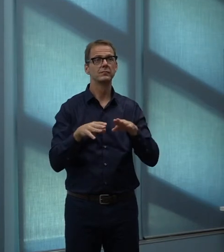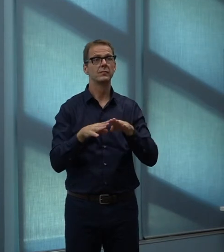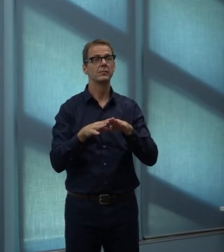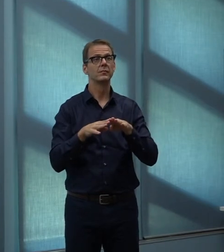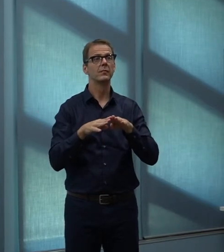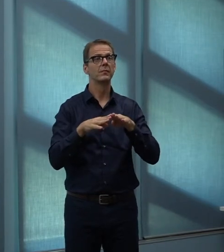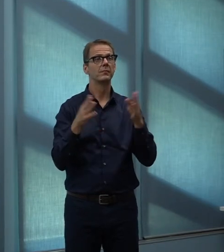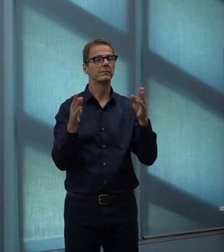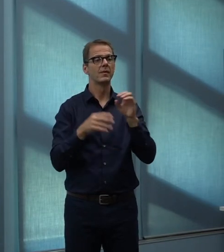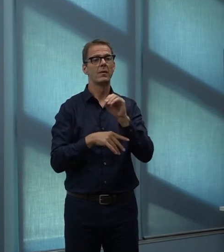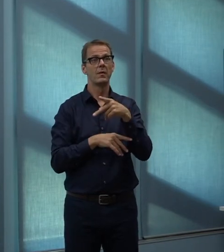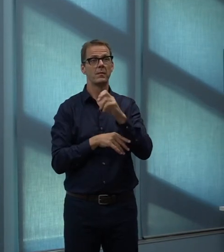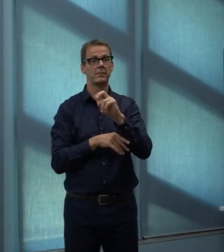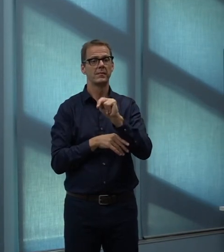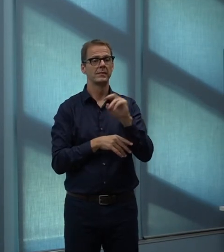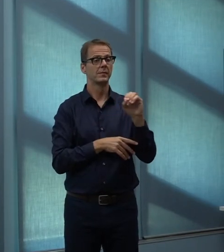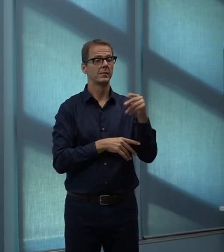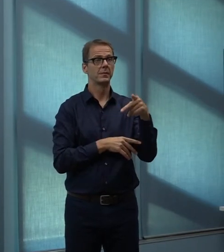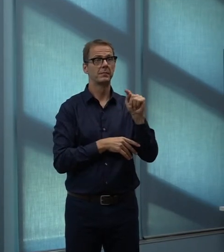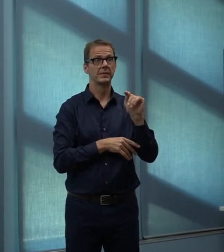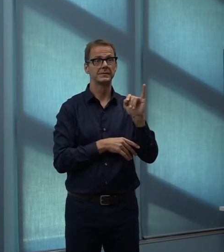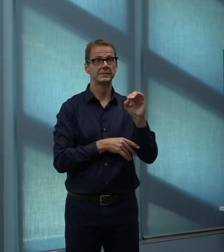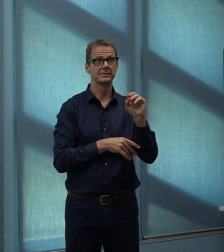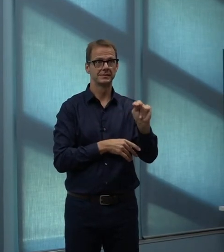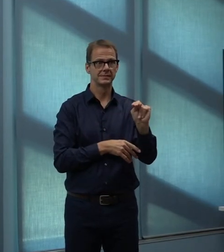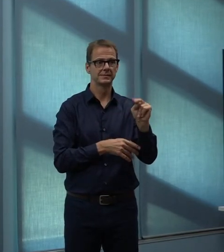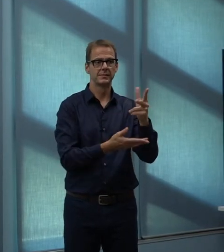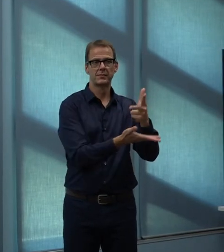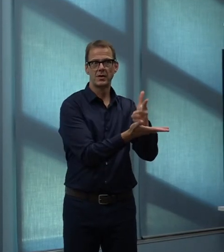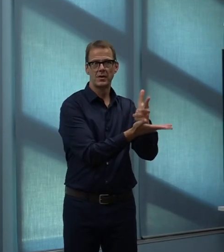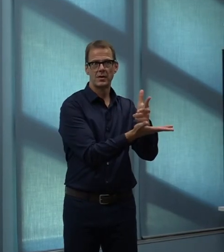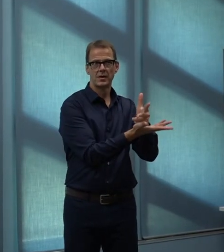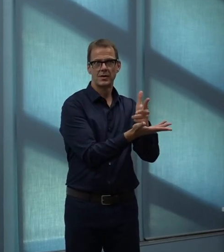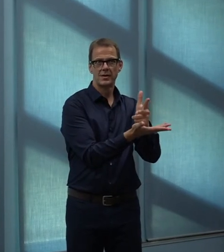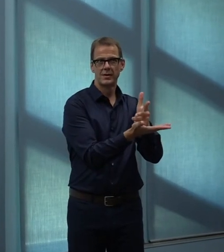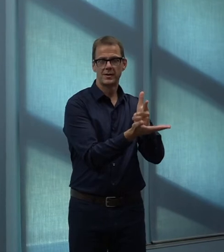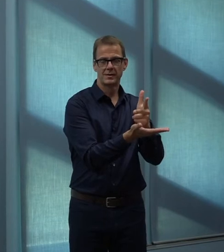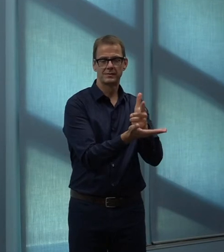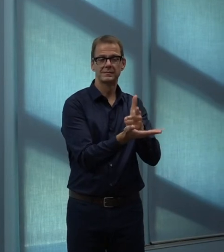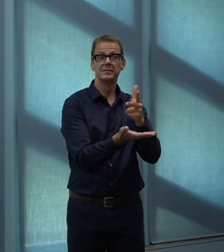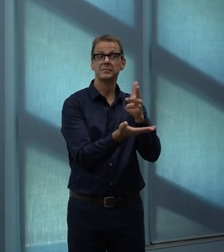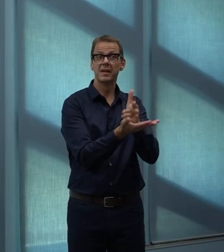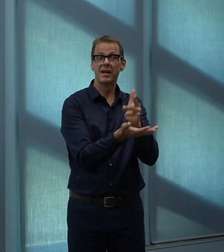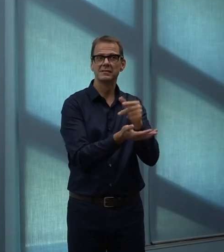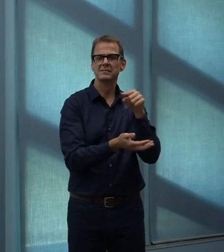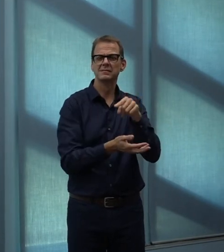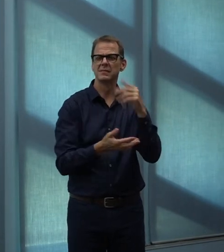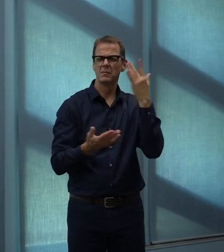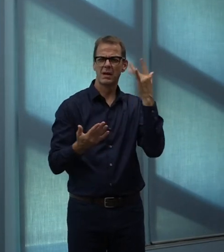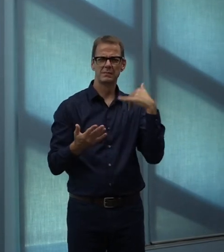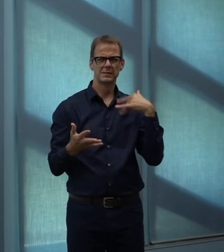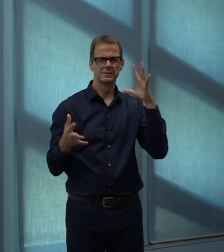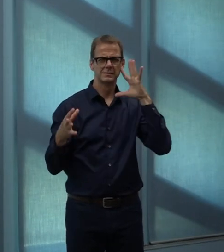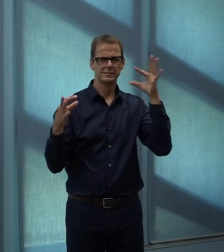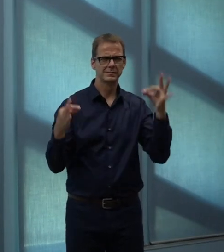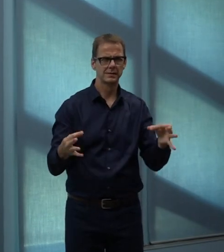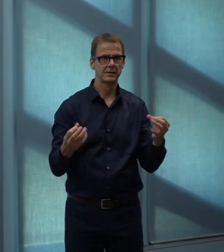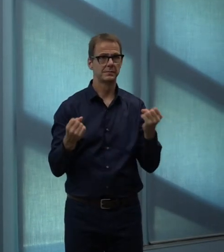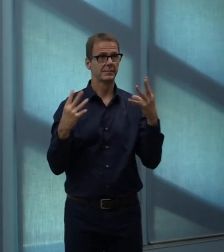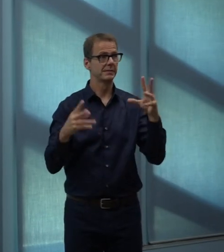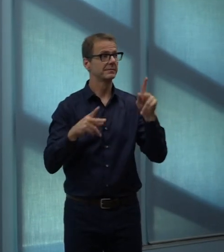Edmontonians want through engagement of the Connect Edmonton and our draft city plan. Effective July 2nd,